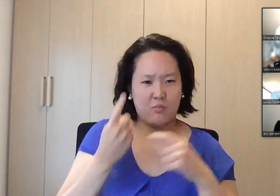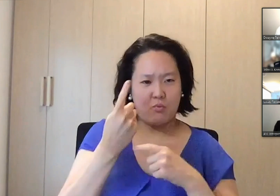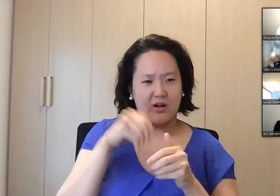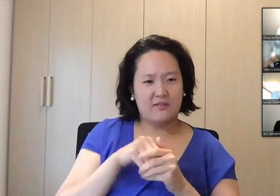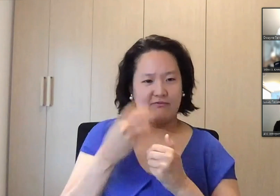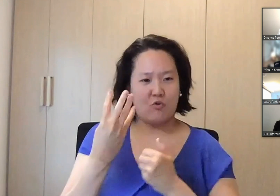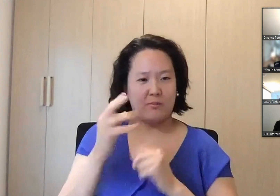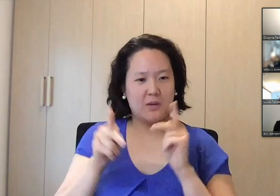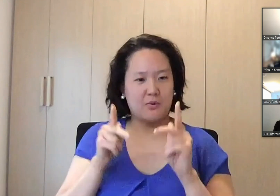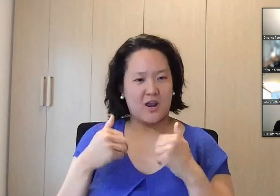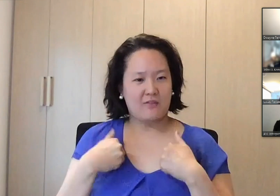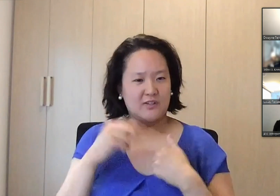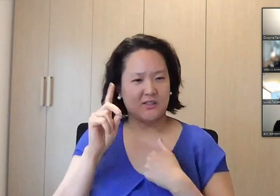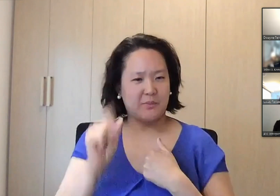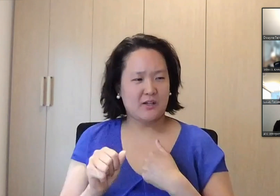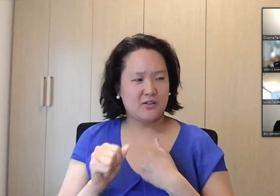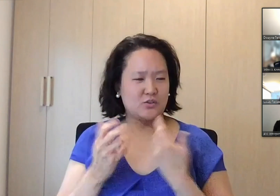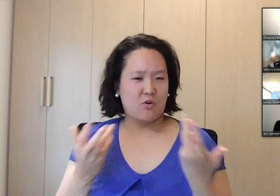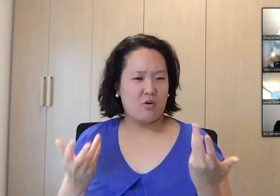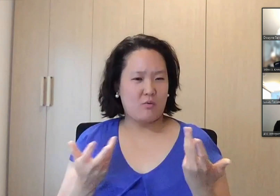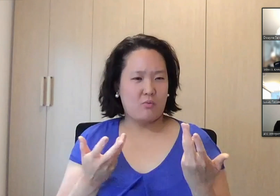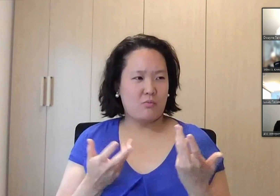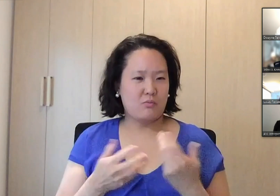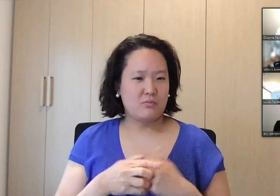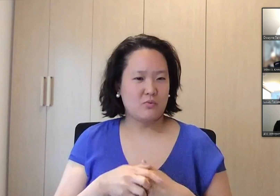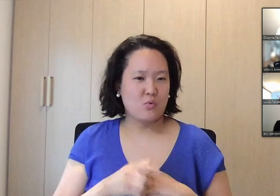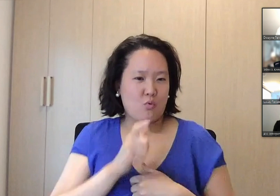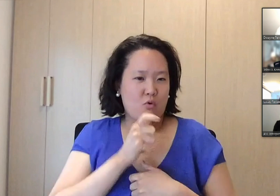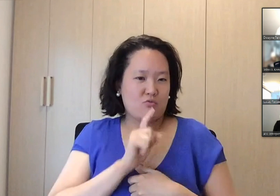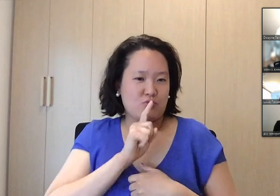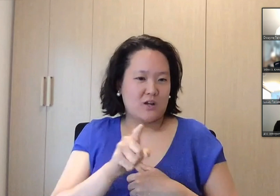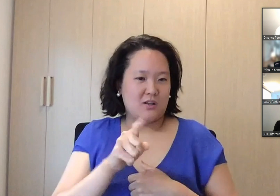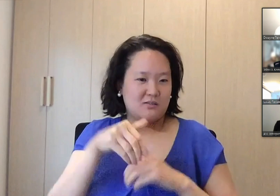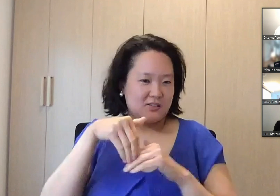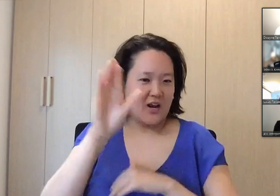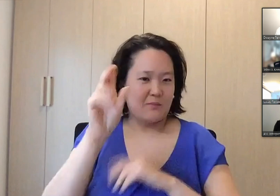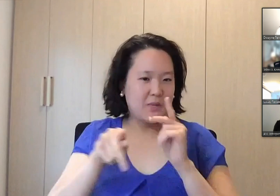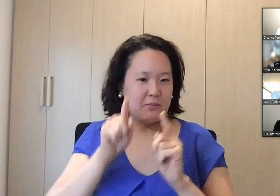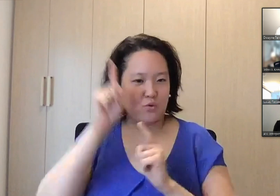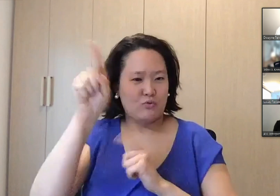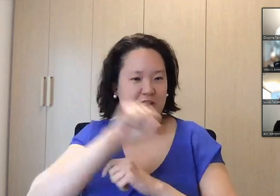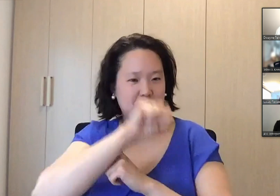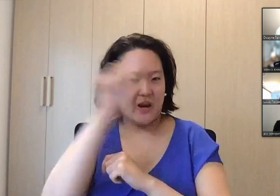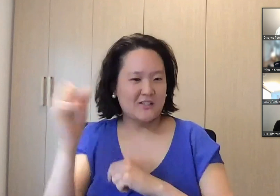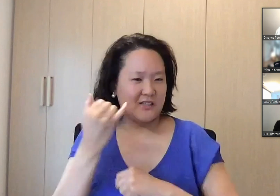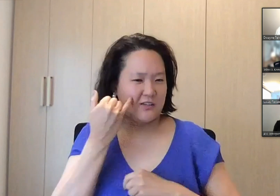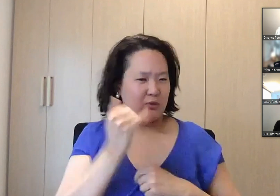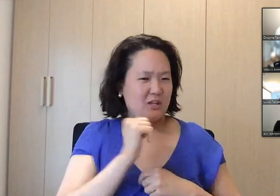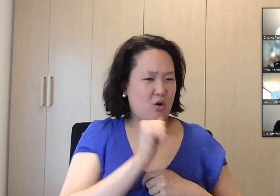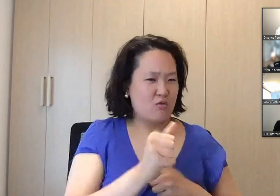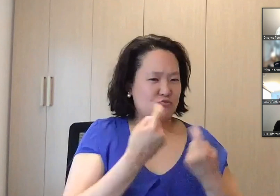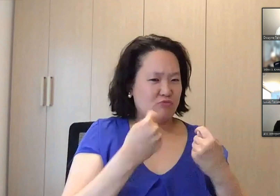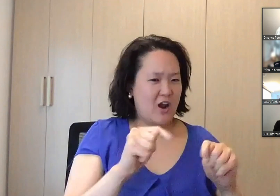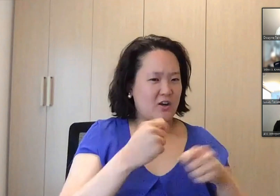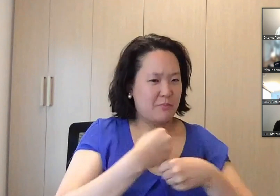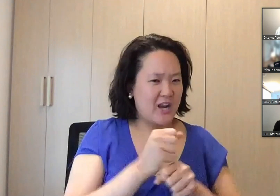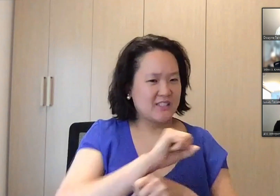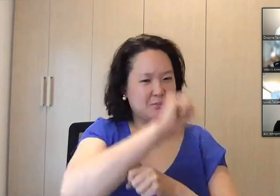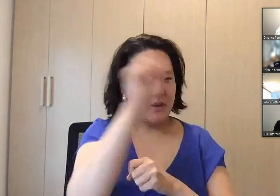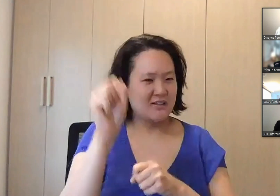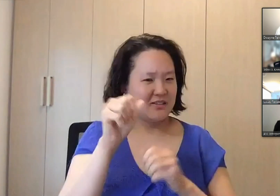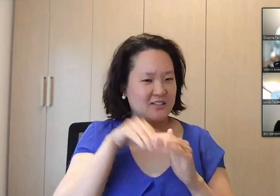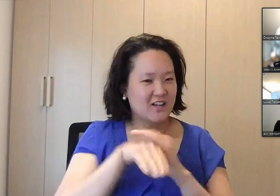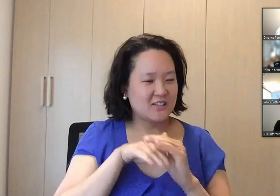to live in space and work there. So if one in four people have a disability, then who is sending us to